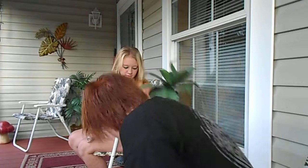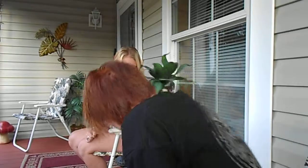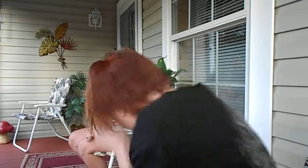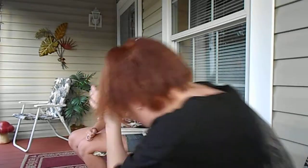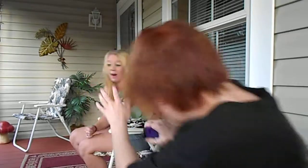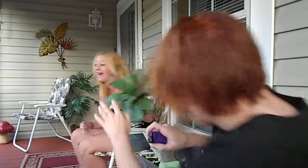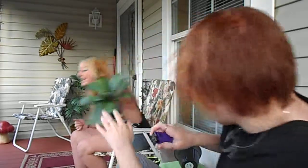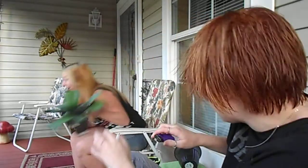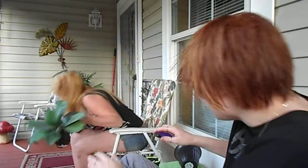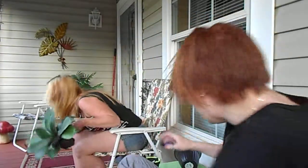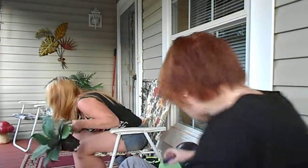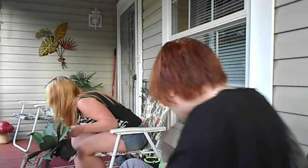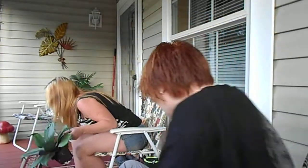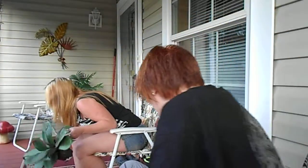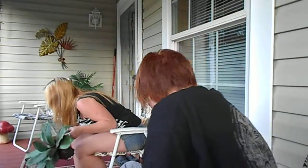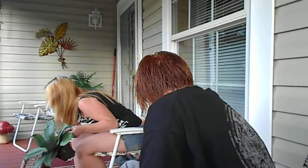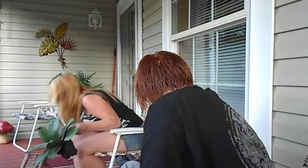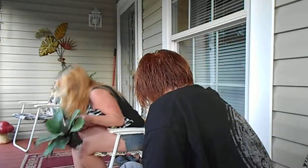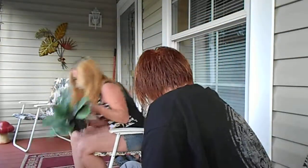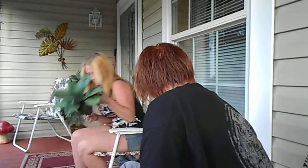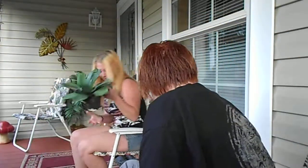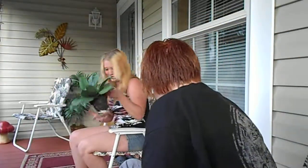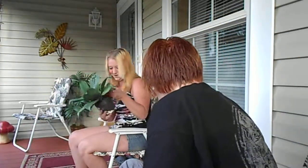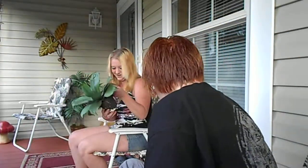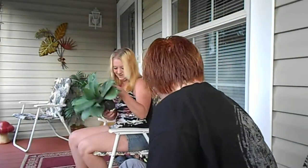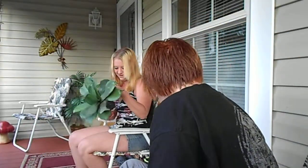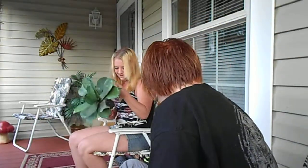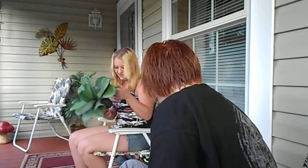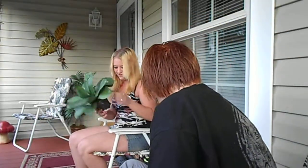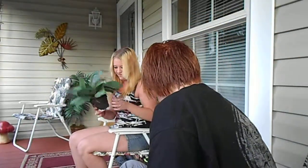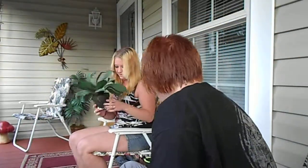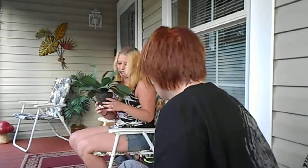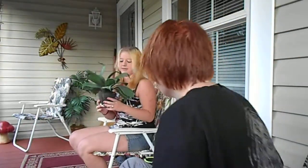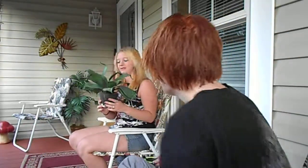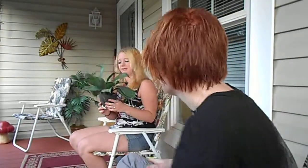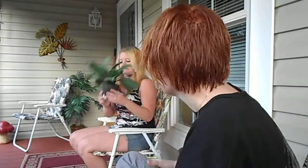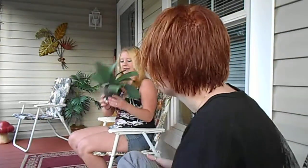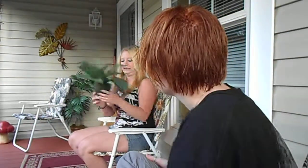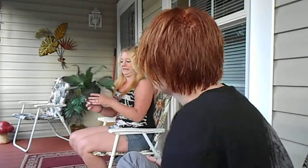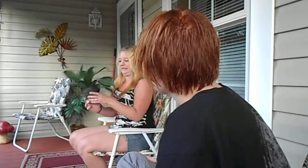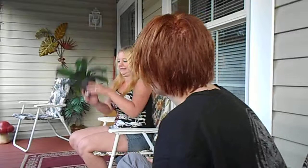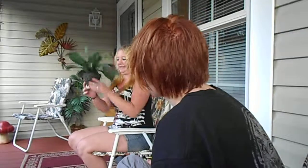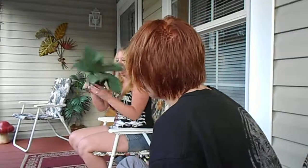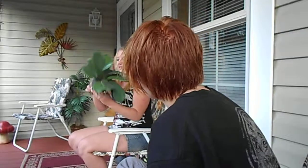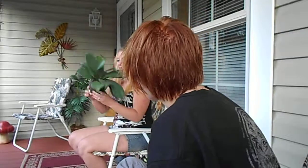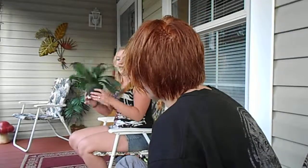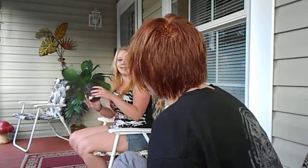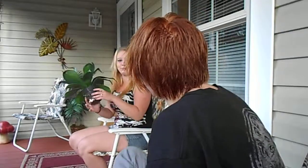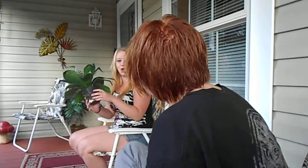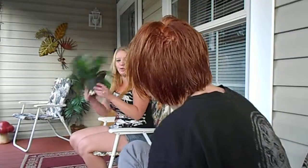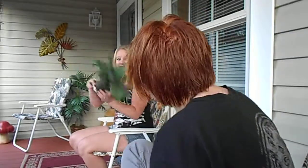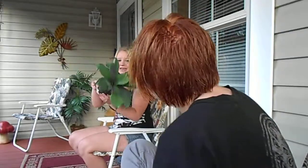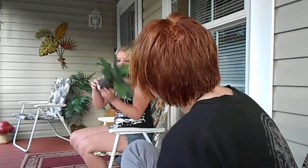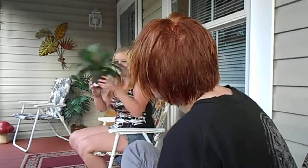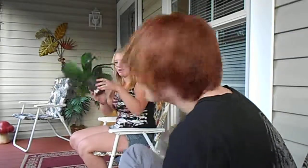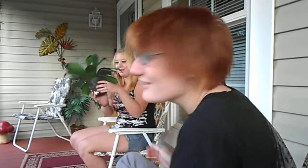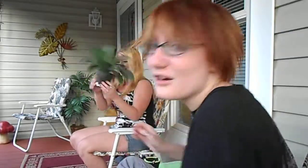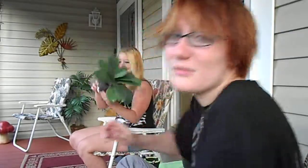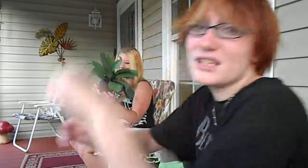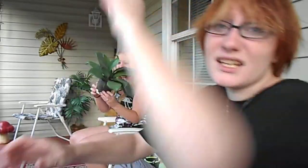Not a plant It comes out of the pot Oh yeah Come back in there Oh my god